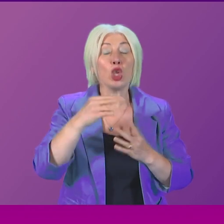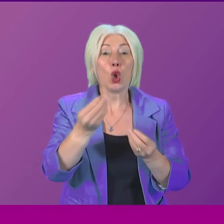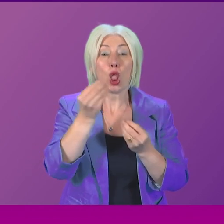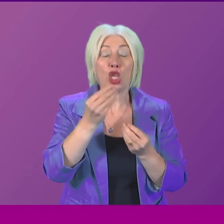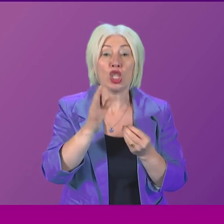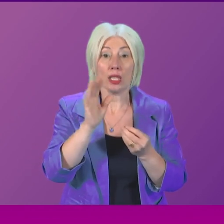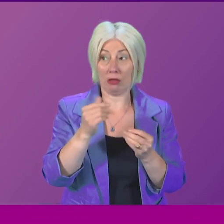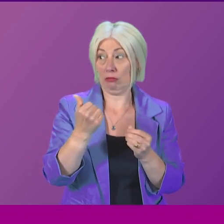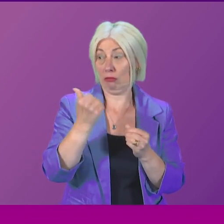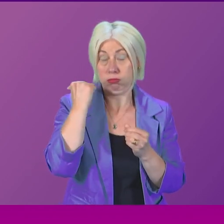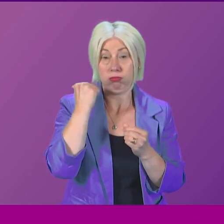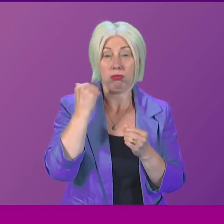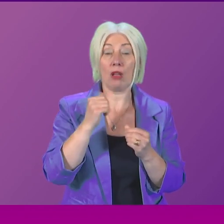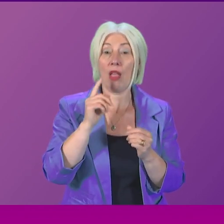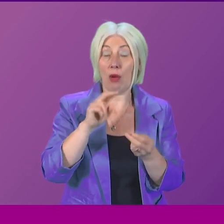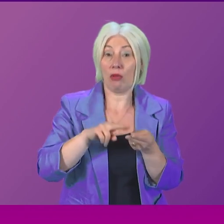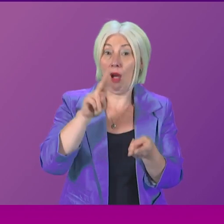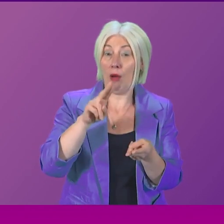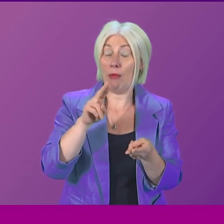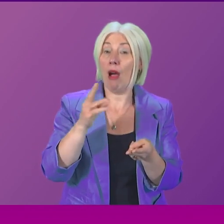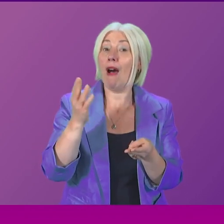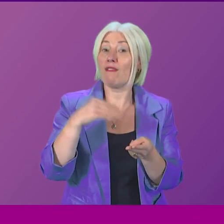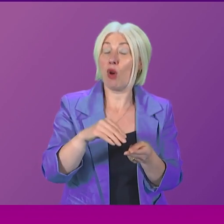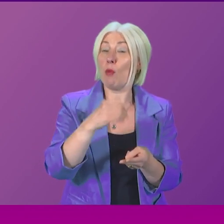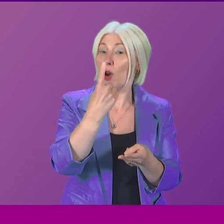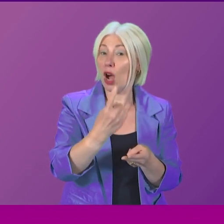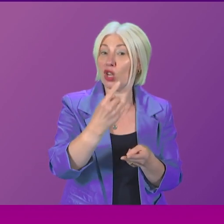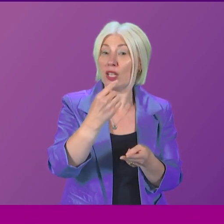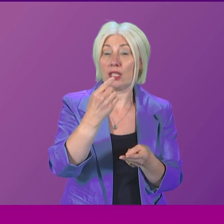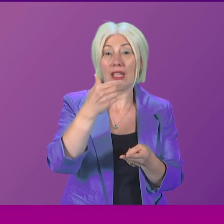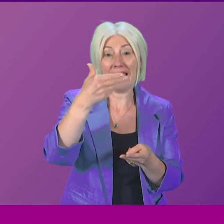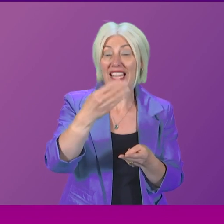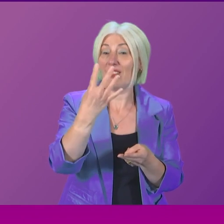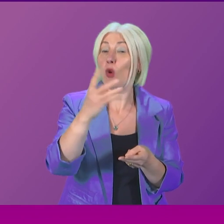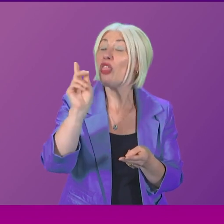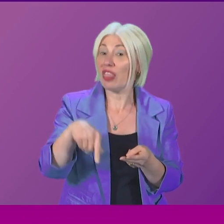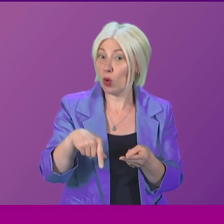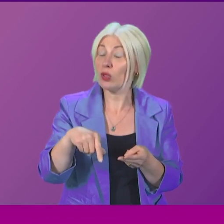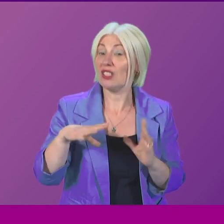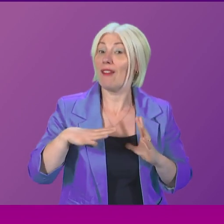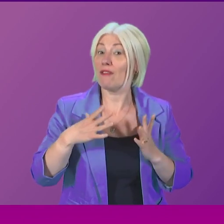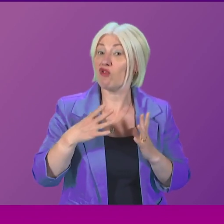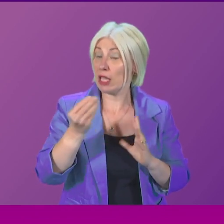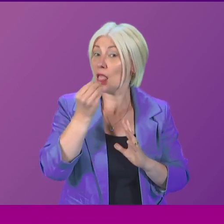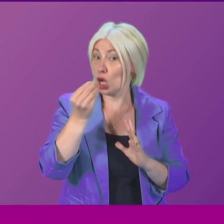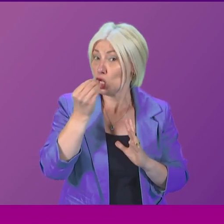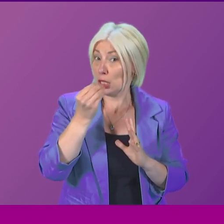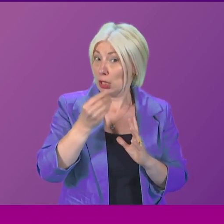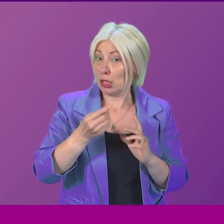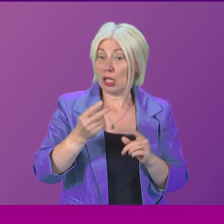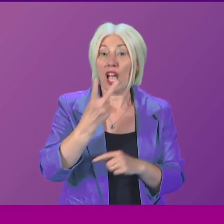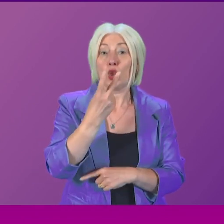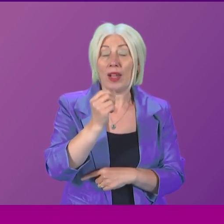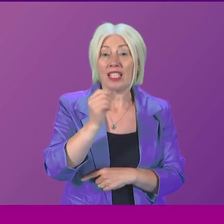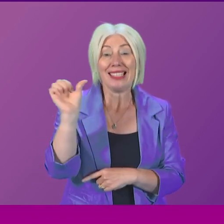to children and young people. That's an increase from the previous high of 194,000 free lunches provided in